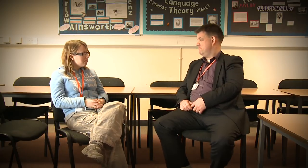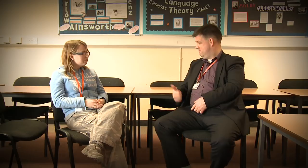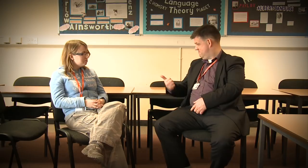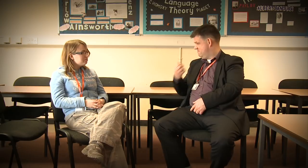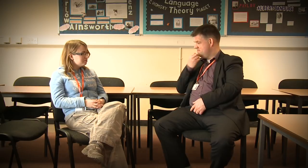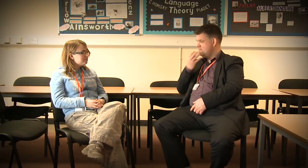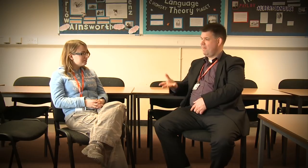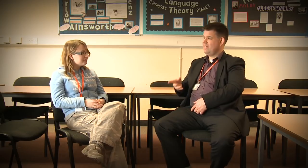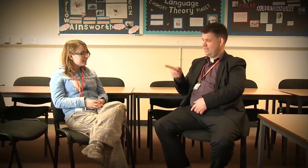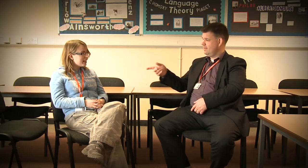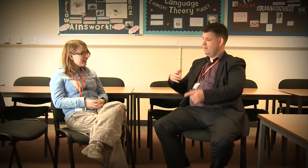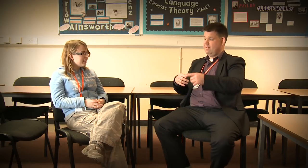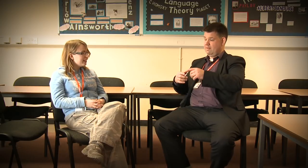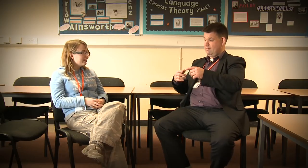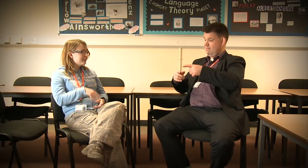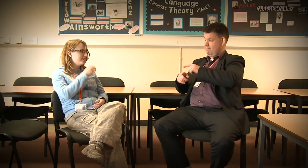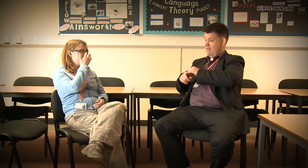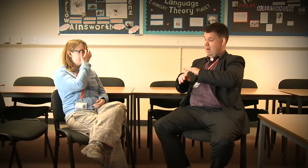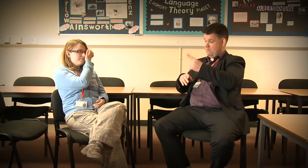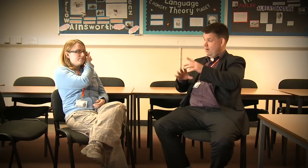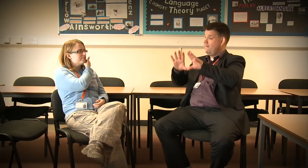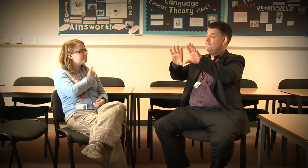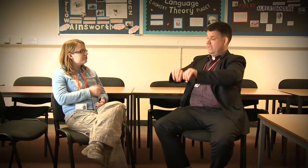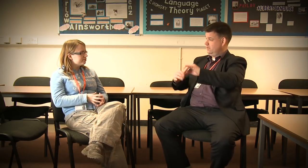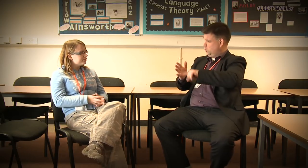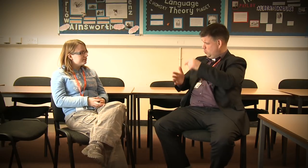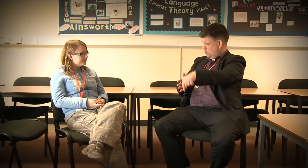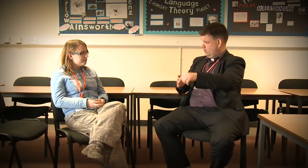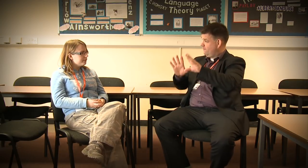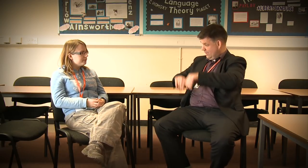That's marvellous. So, when this course finishes, what are you interested in doing next?